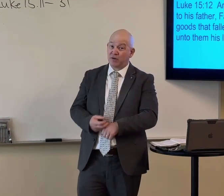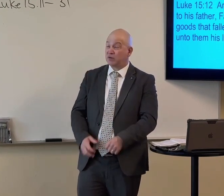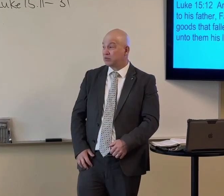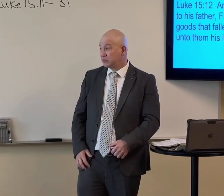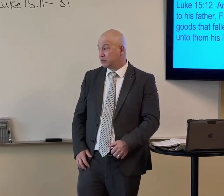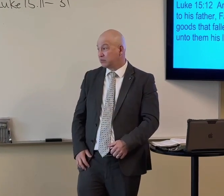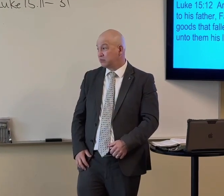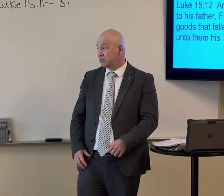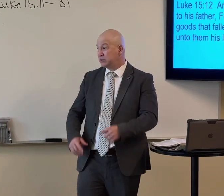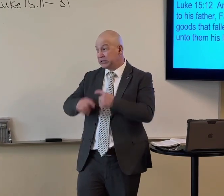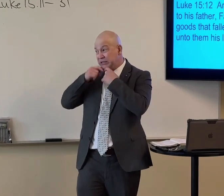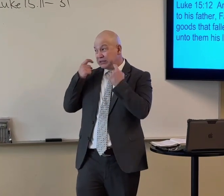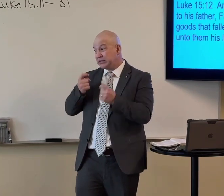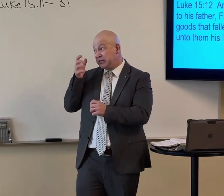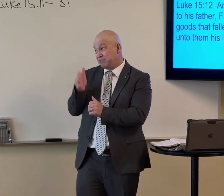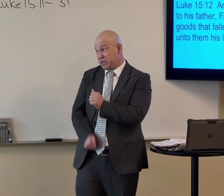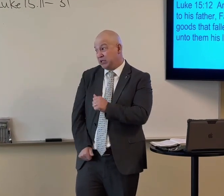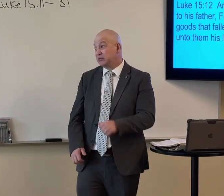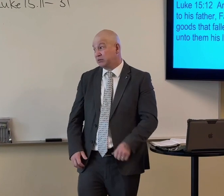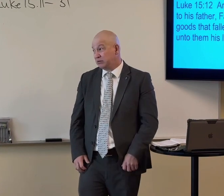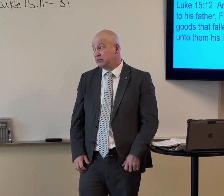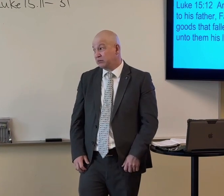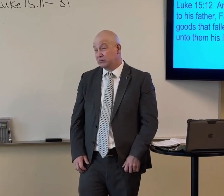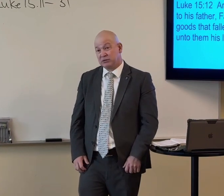Sin is hard. Sin is cruel.